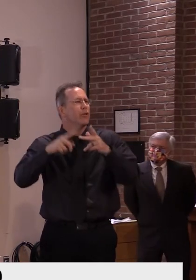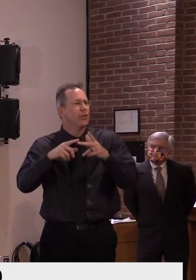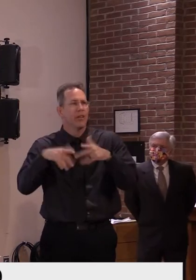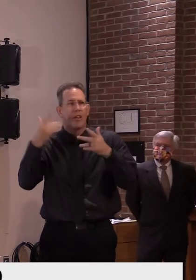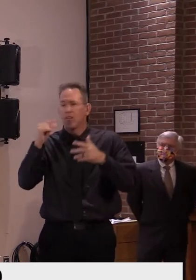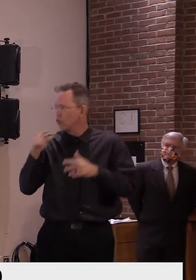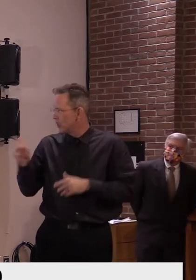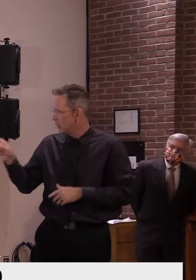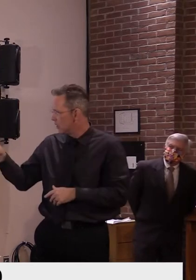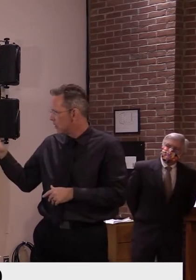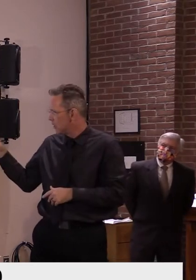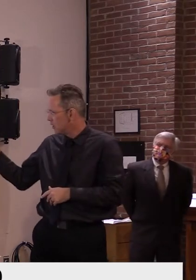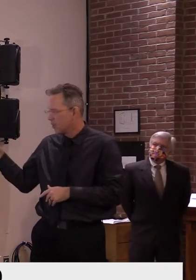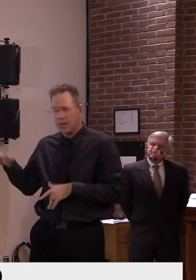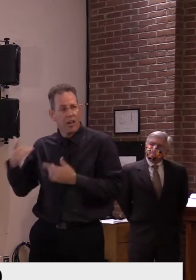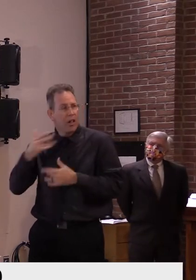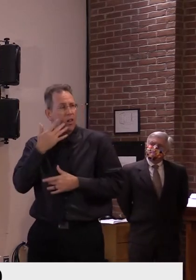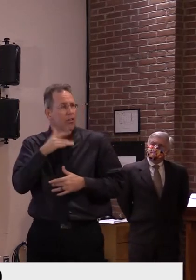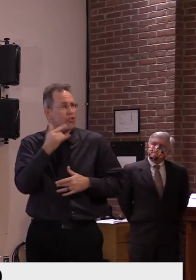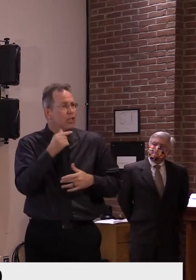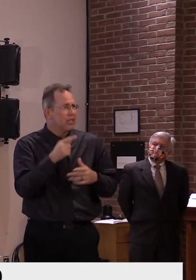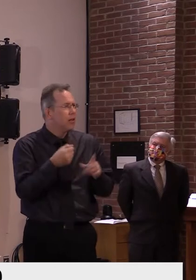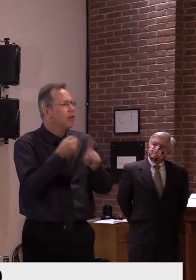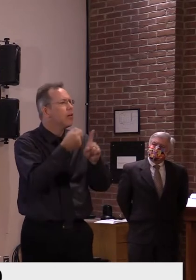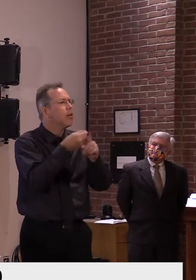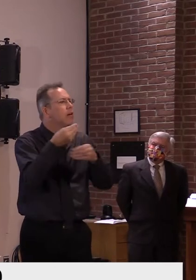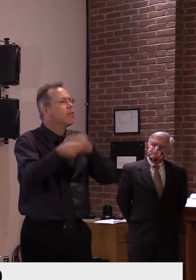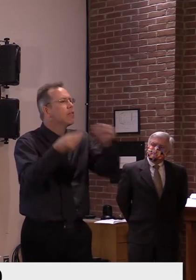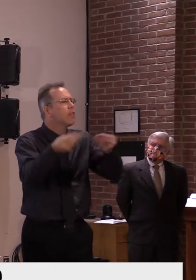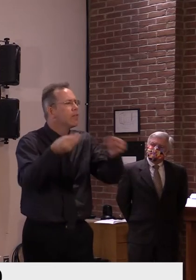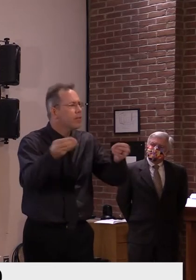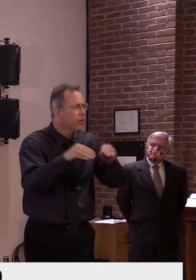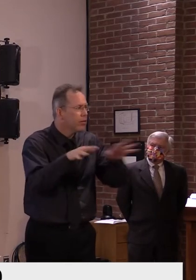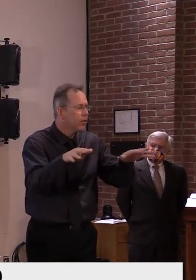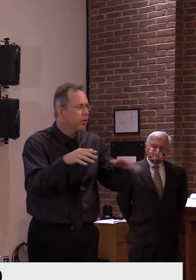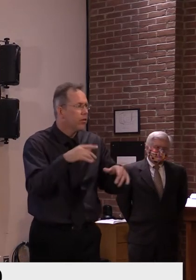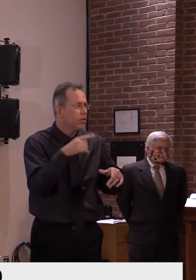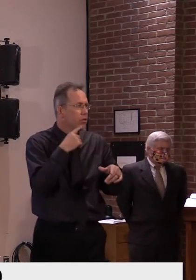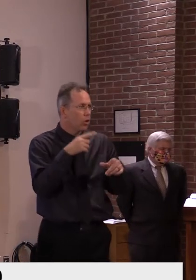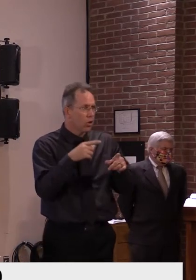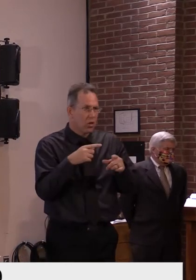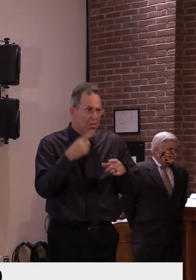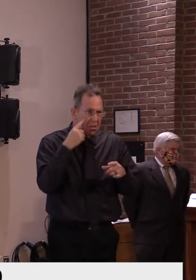tertiary side are people who were quarantined already because they were contacts.